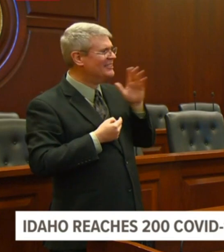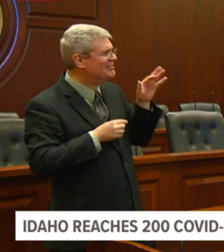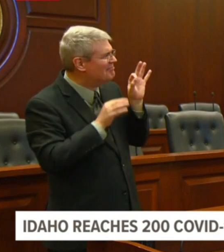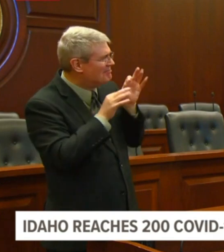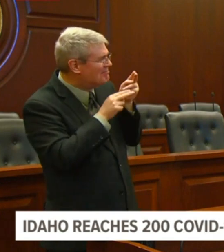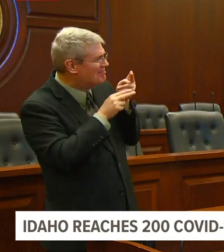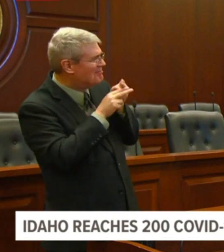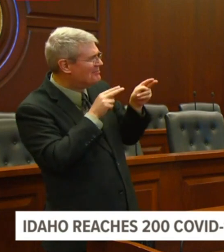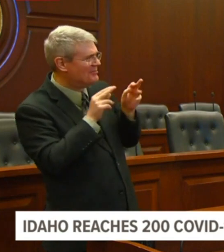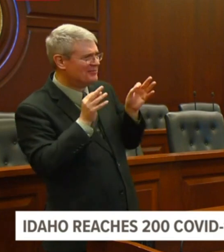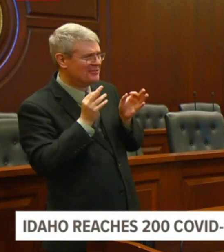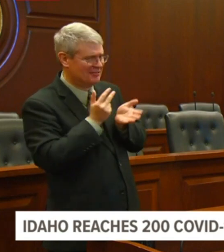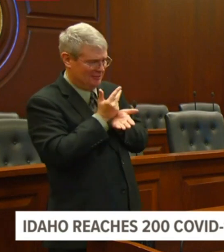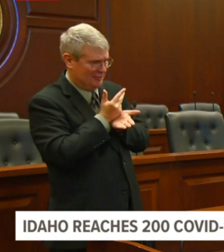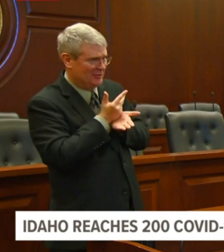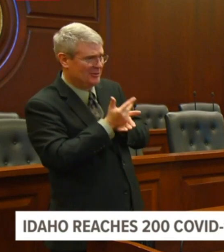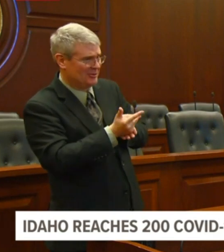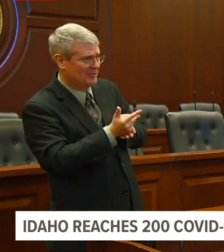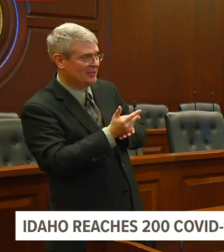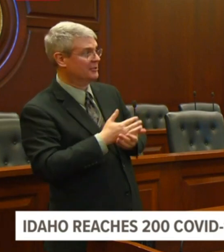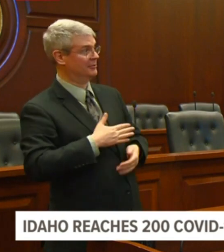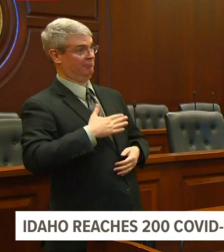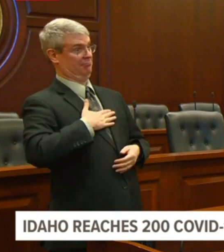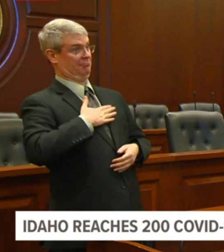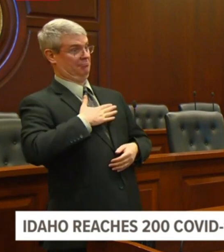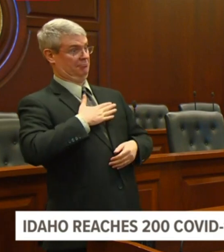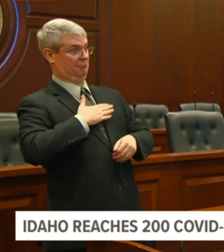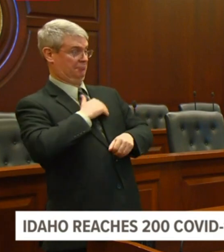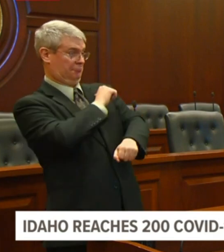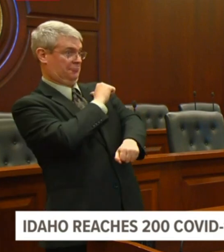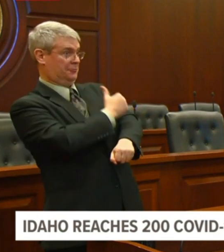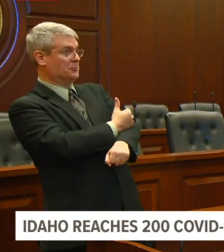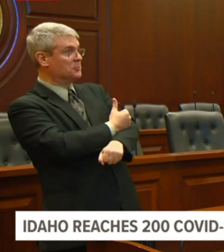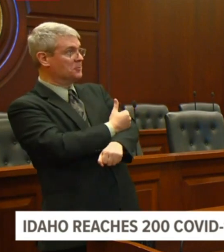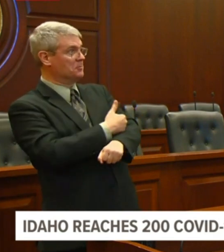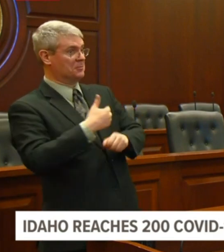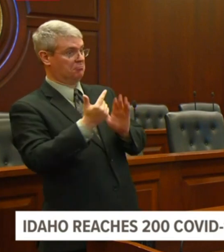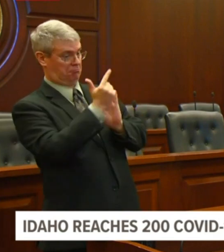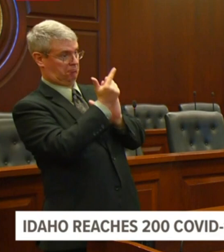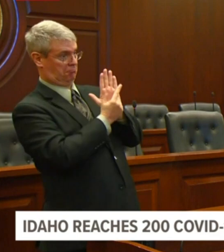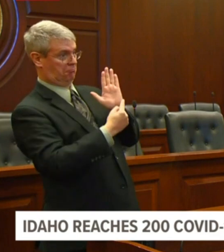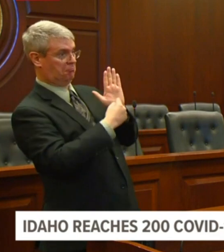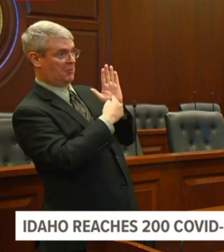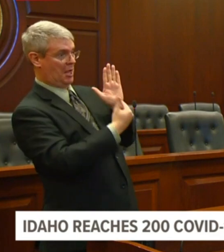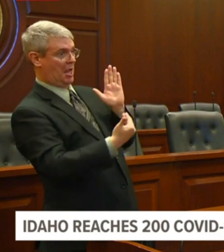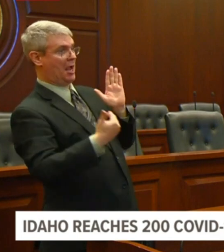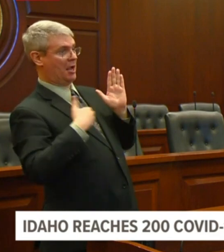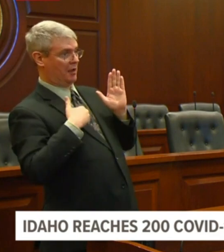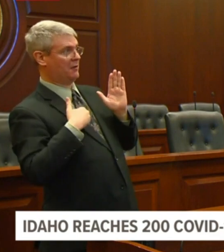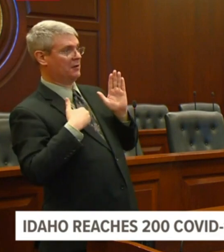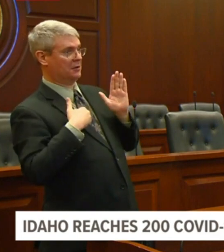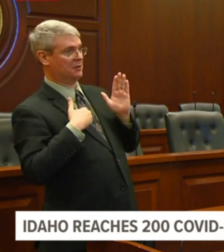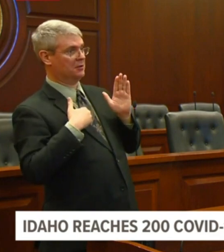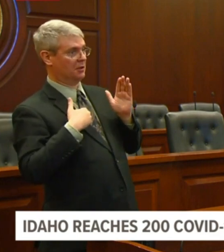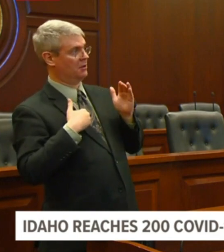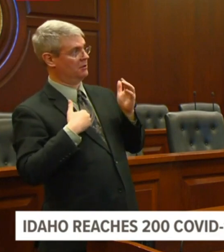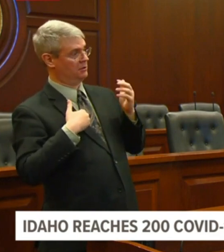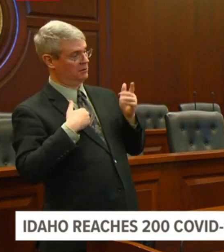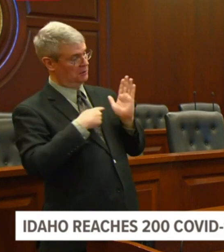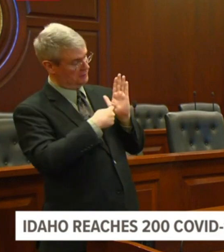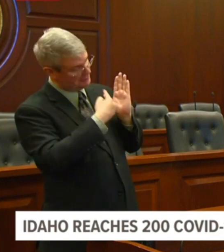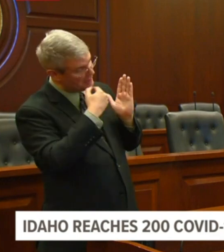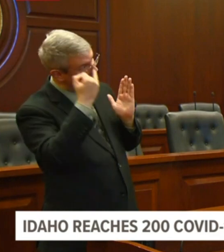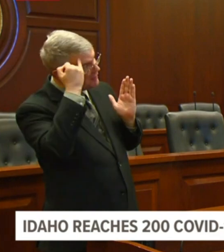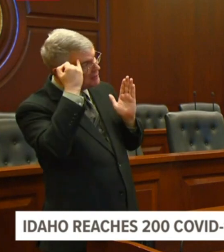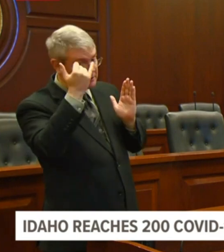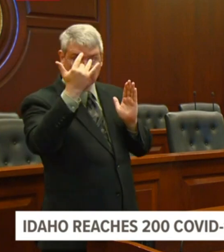forever, if you have somebody that is, uh, you're trying to take care of a highly infectious event, it gives you the order to say, we're not going